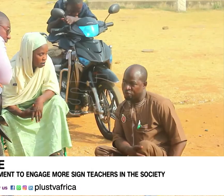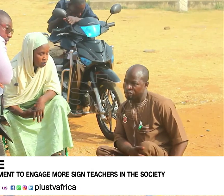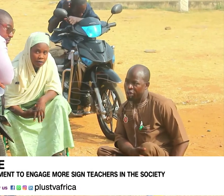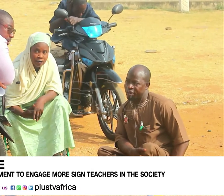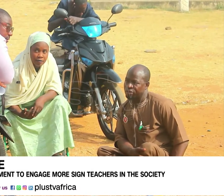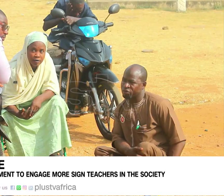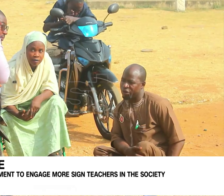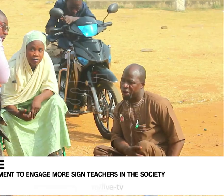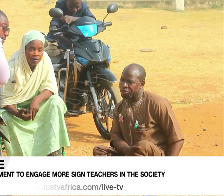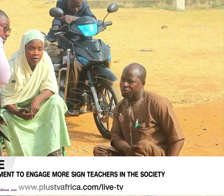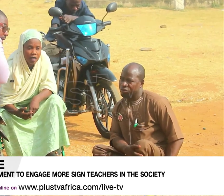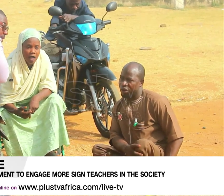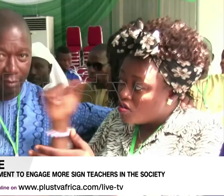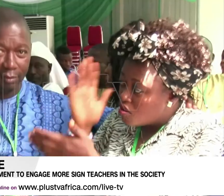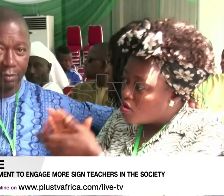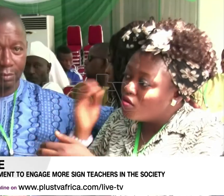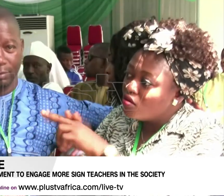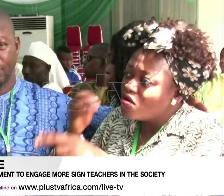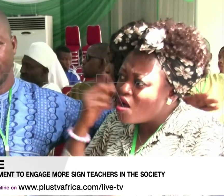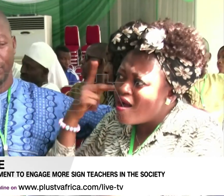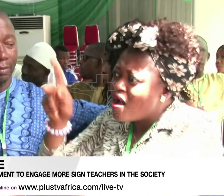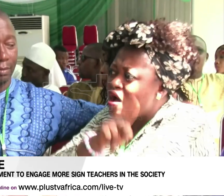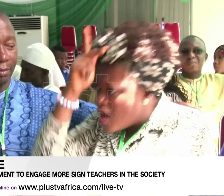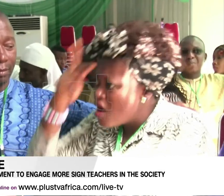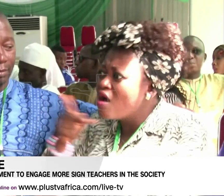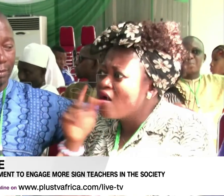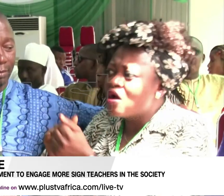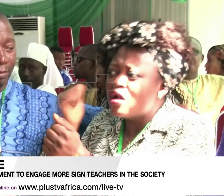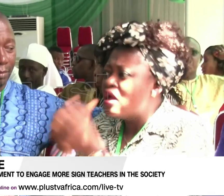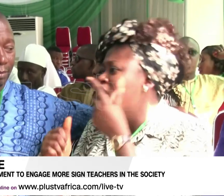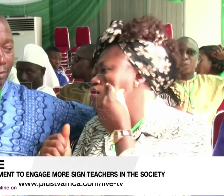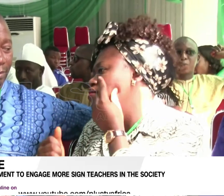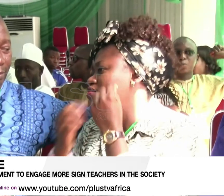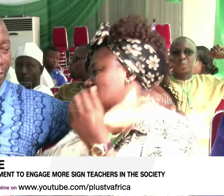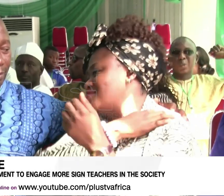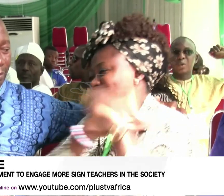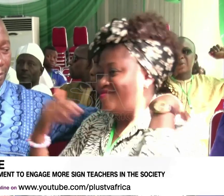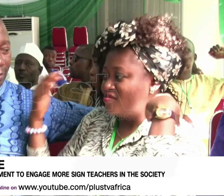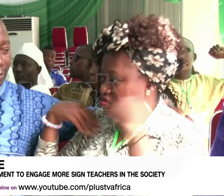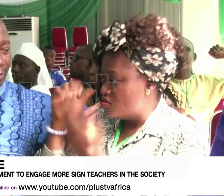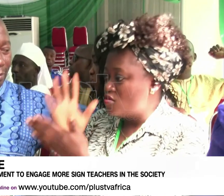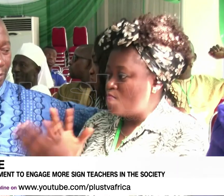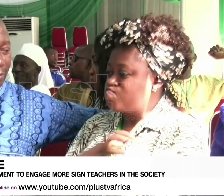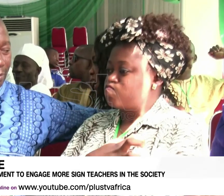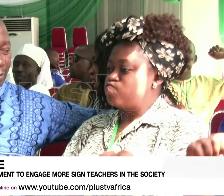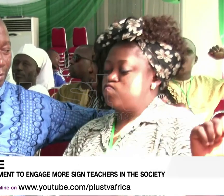same right like every other person and you can definitely be part of conversations in the society. For PLUS TV Africa,